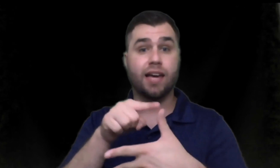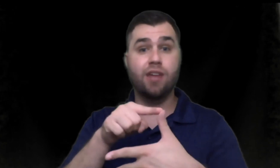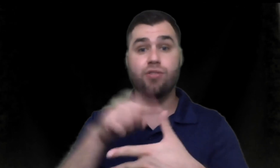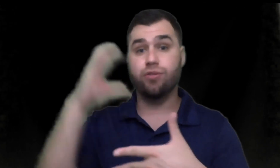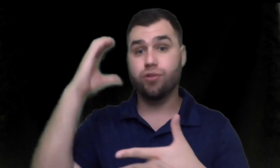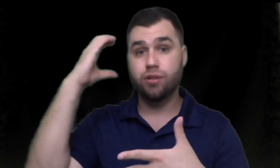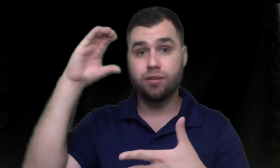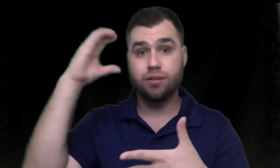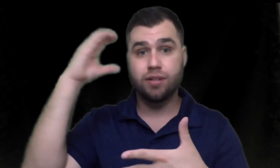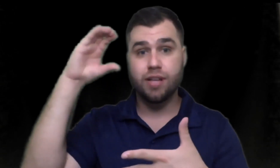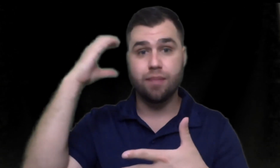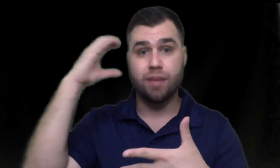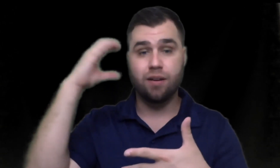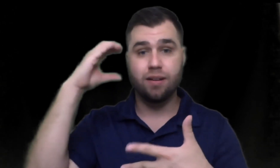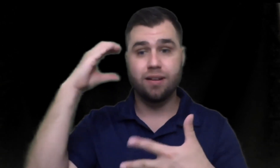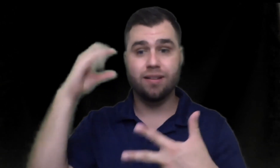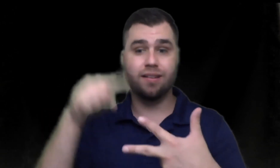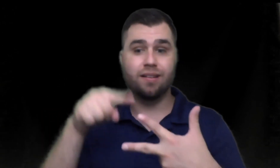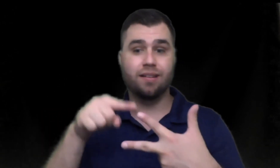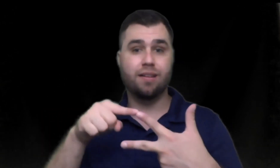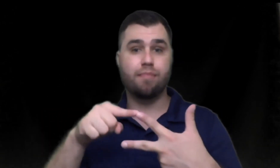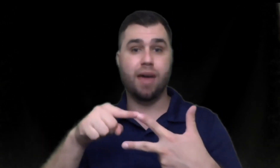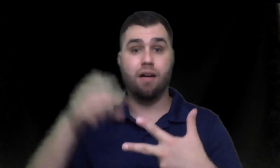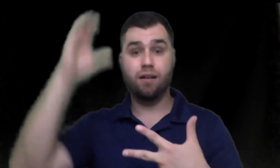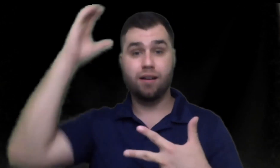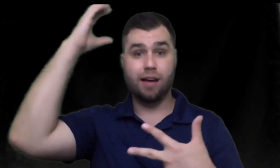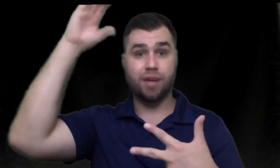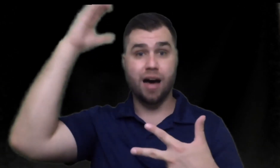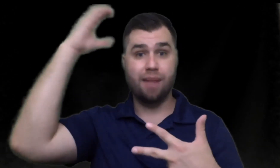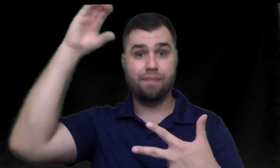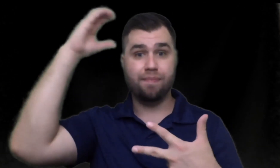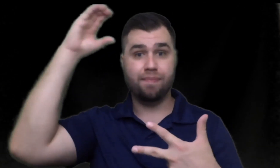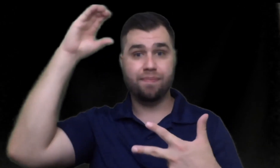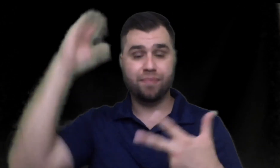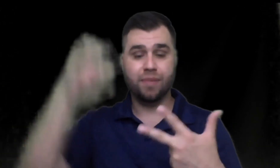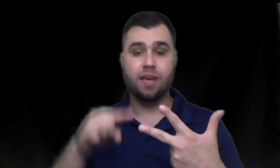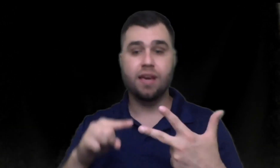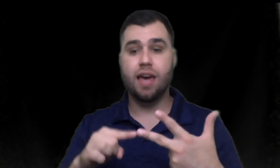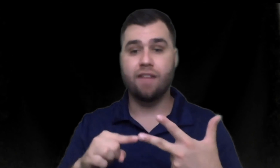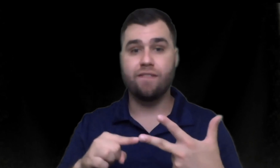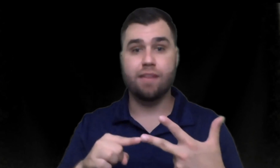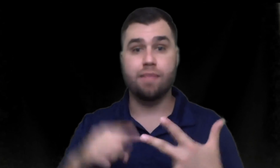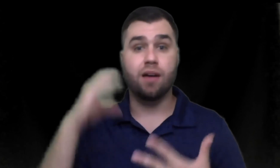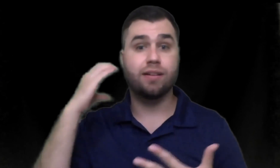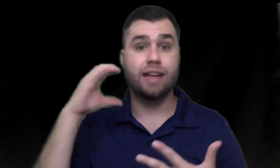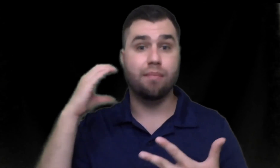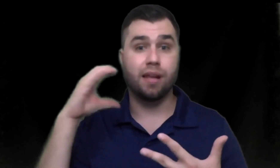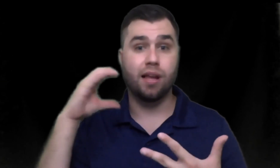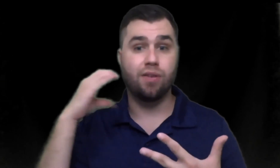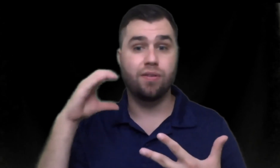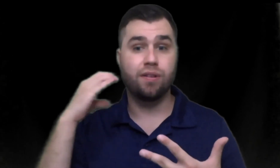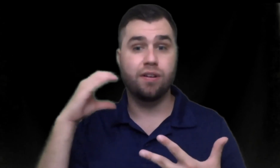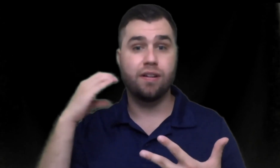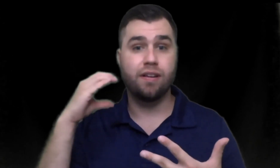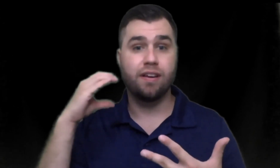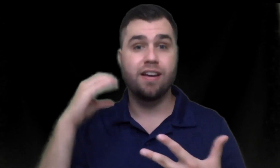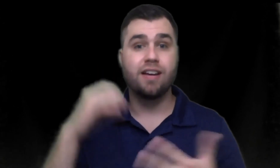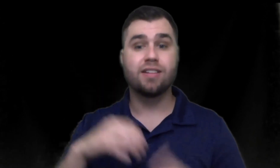again neutral in the middle male up top and female down below